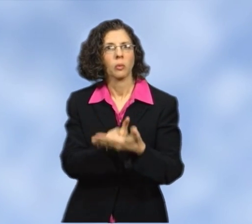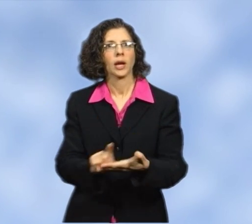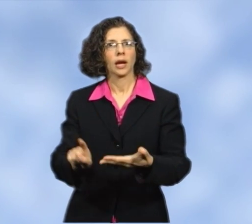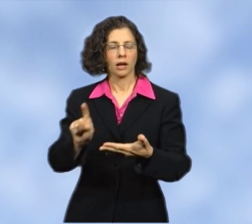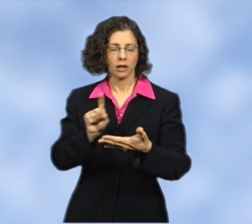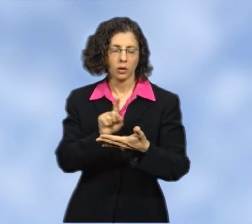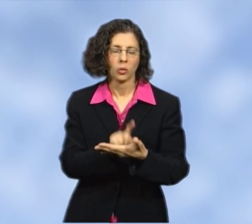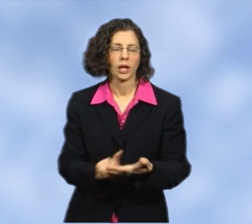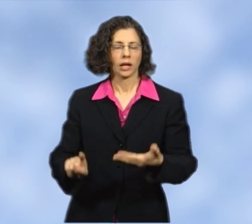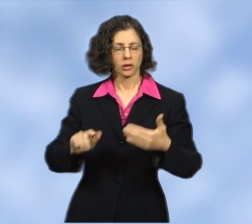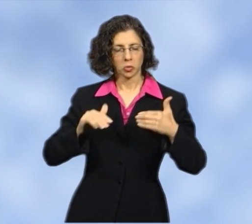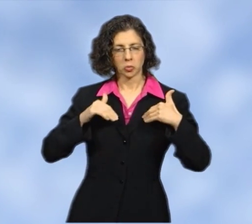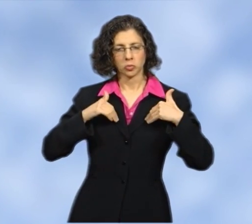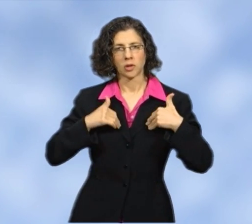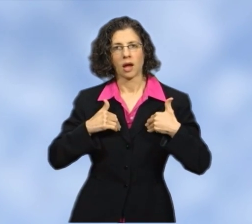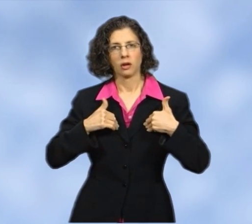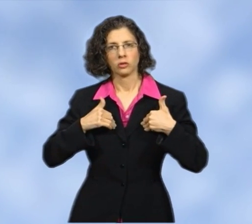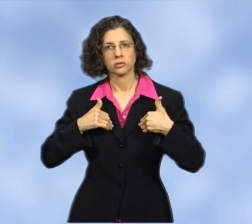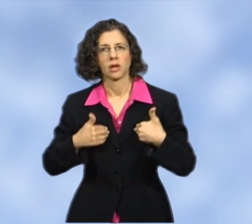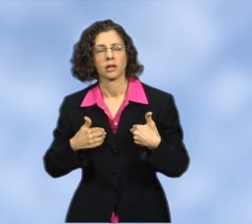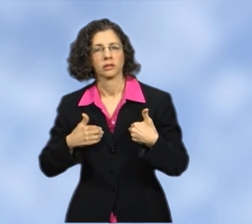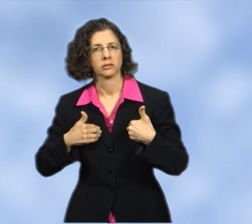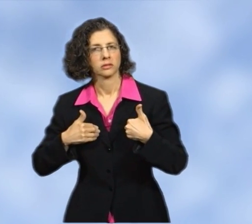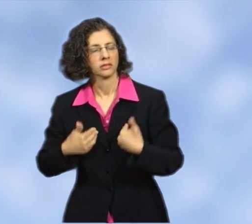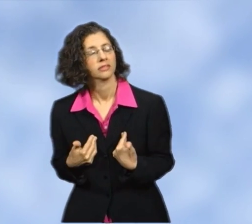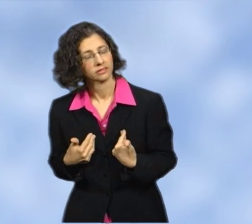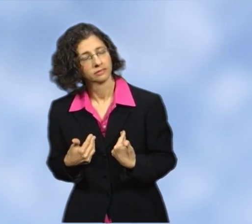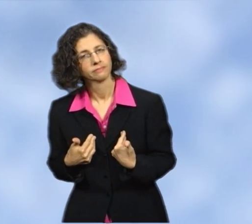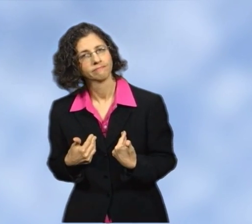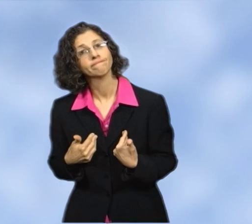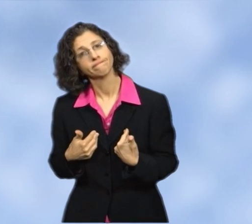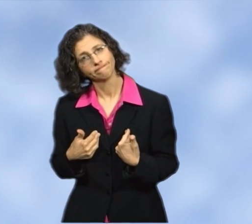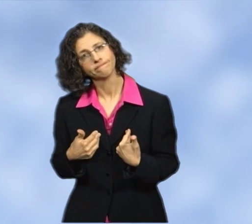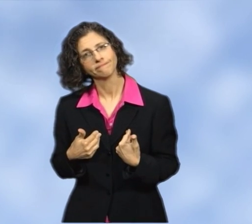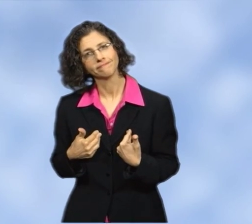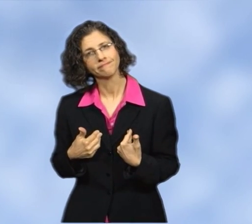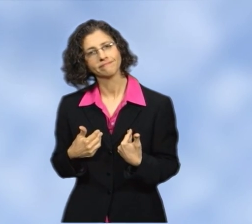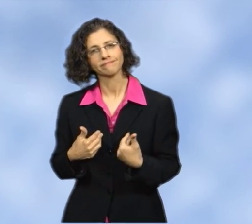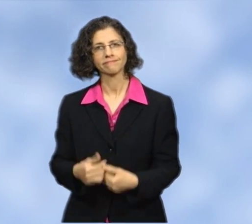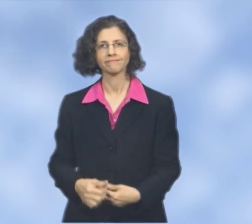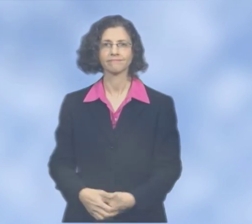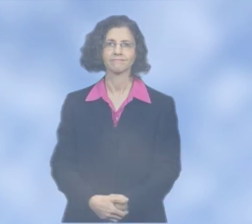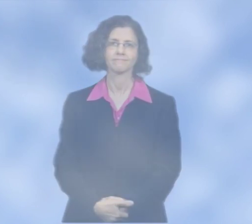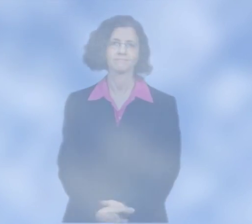feeling tired, especially toward the end of the five to six weeks of treatment.